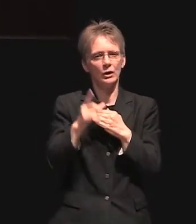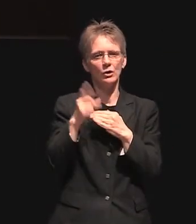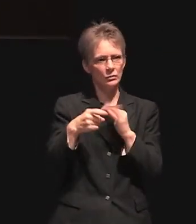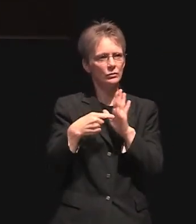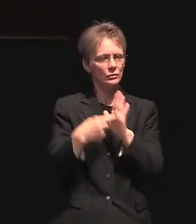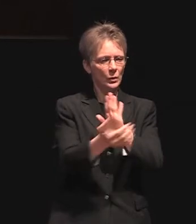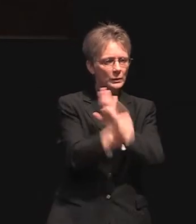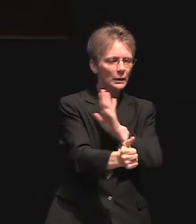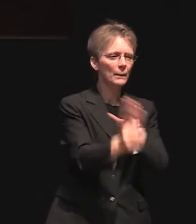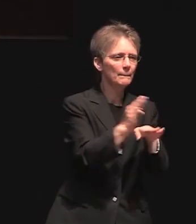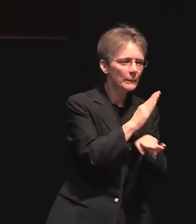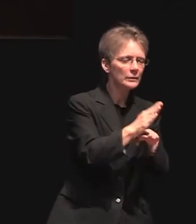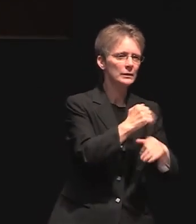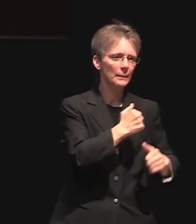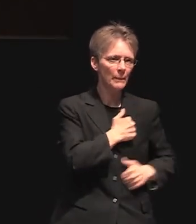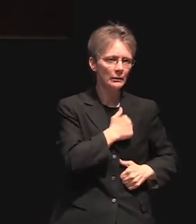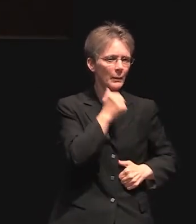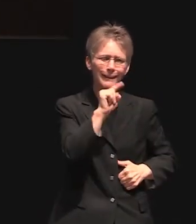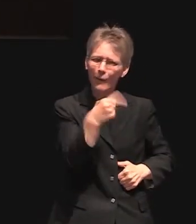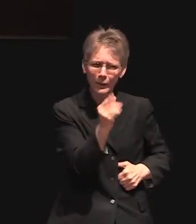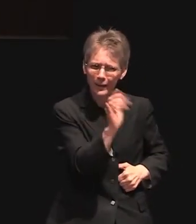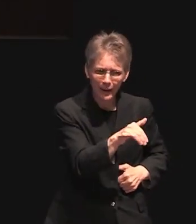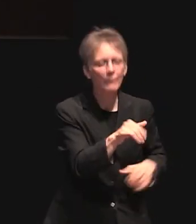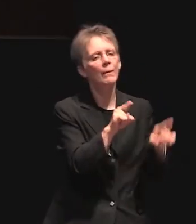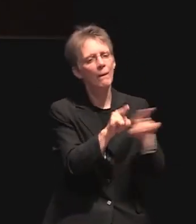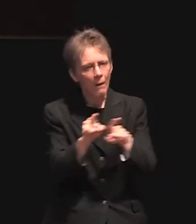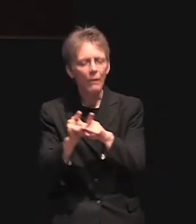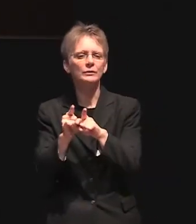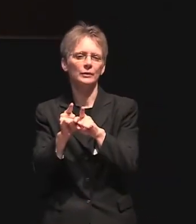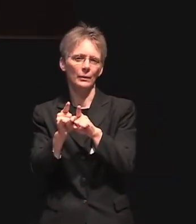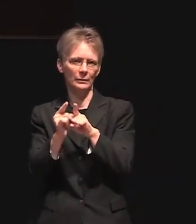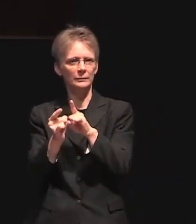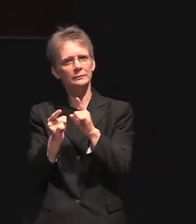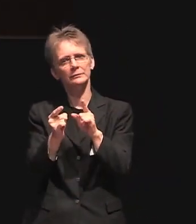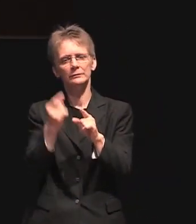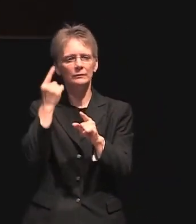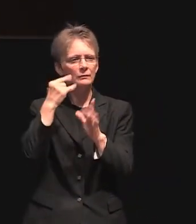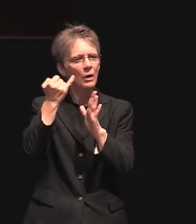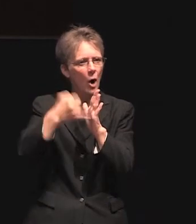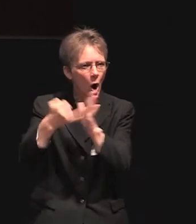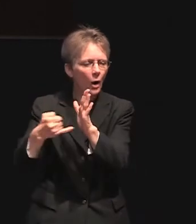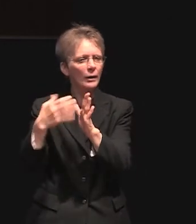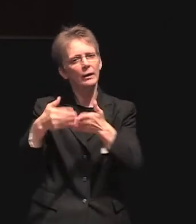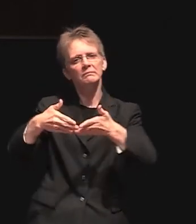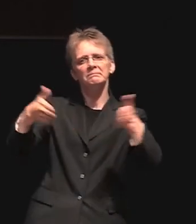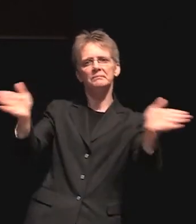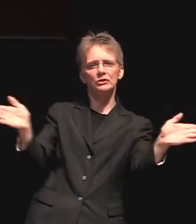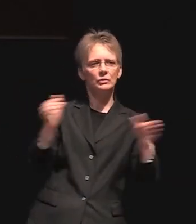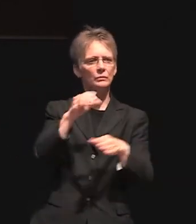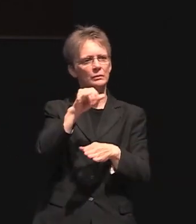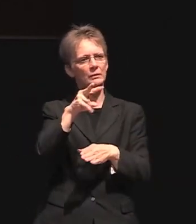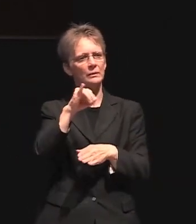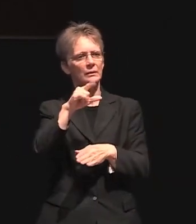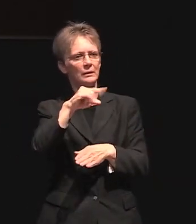and in the military but also for uh works of art and for civilization in general that is